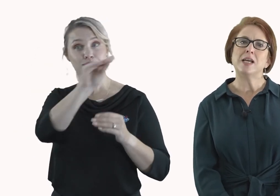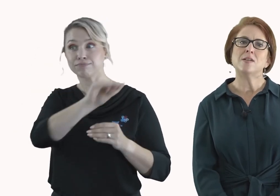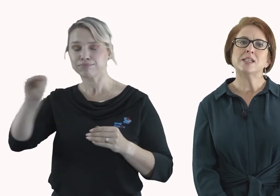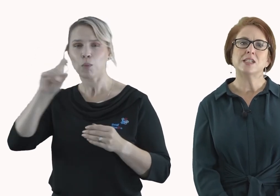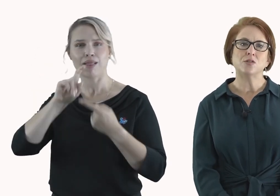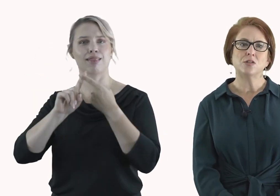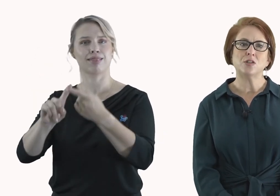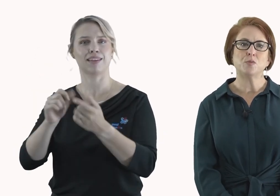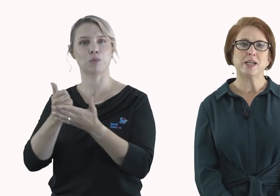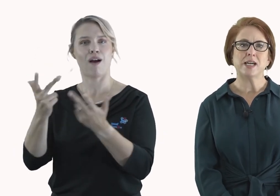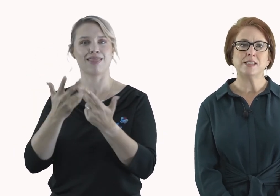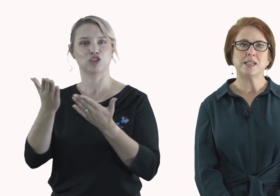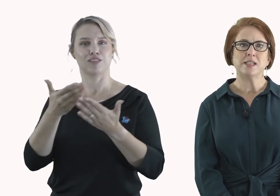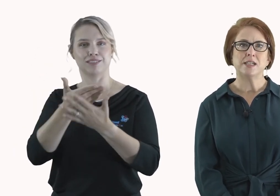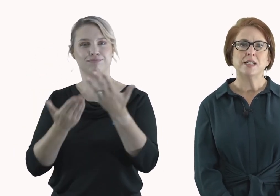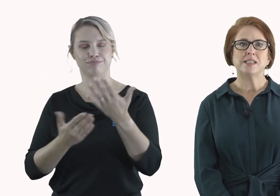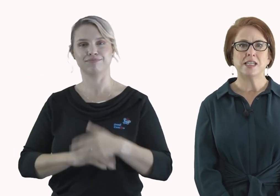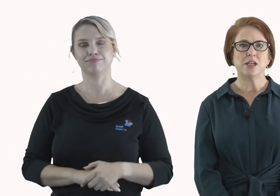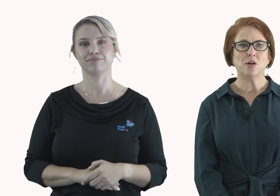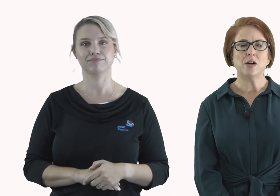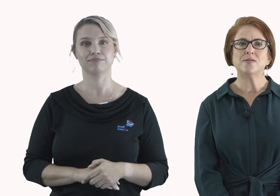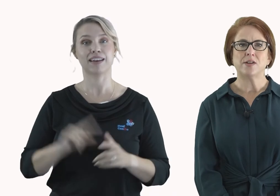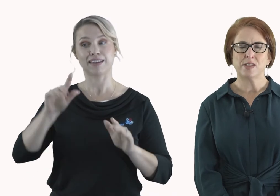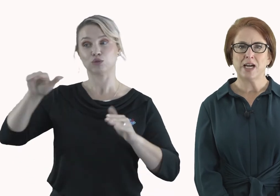now like to introduce Brett Casey, CEO of Deaf Connect.